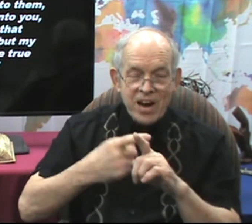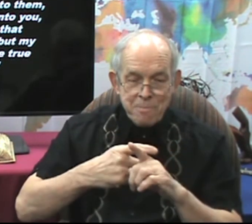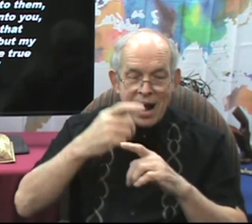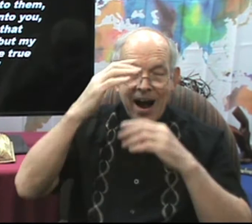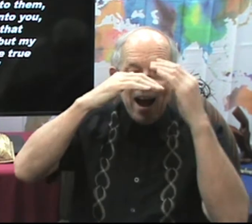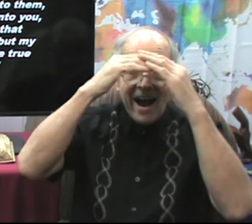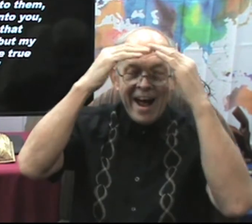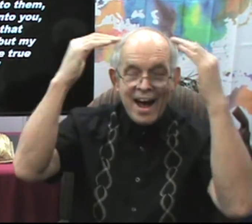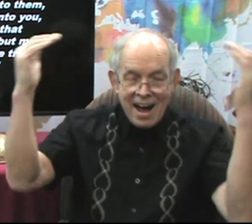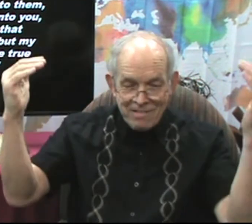From. Heaven.